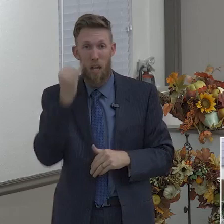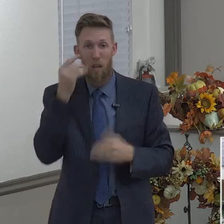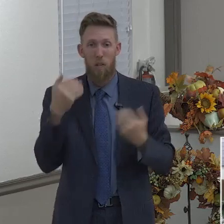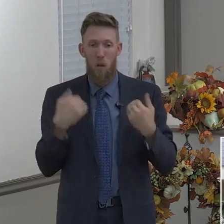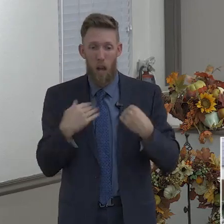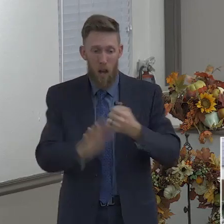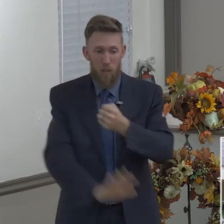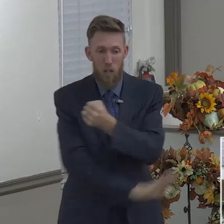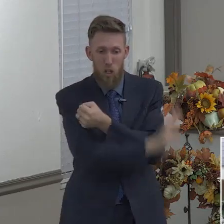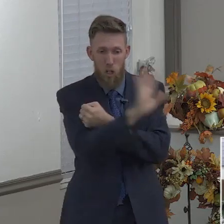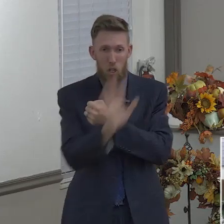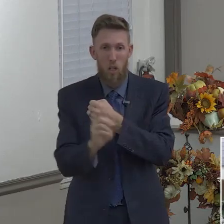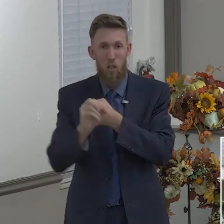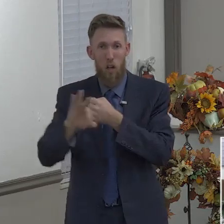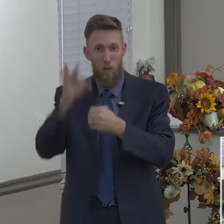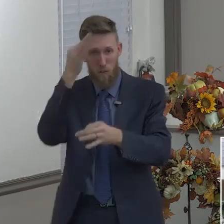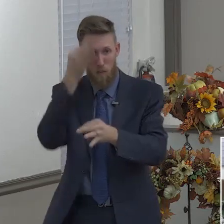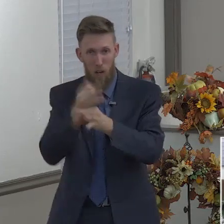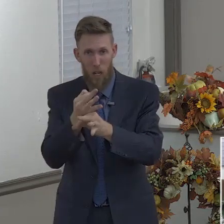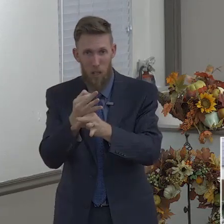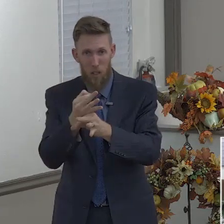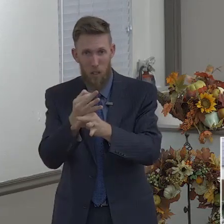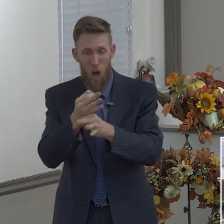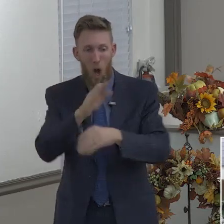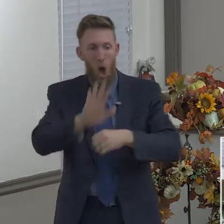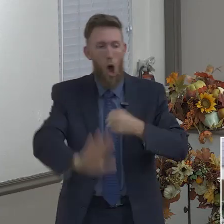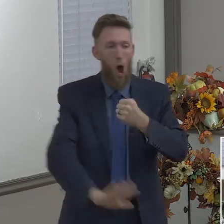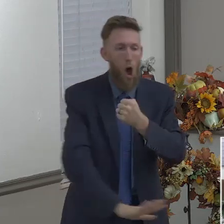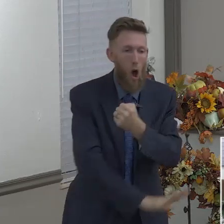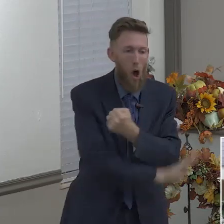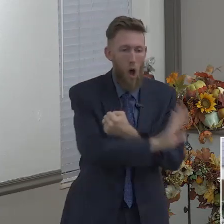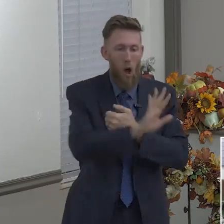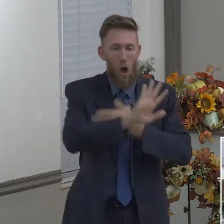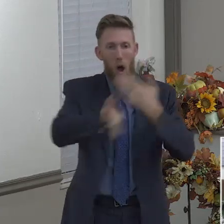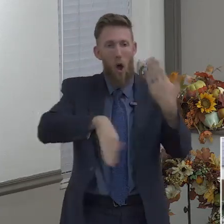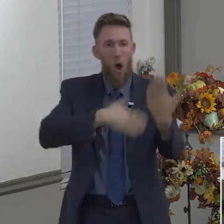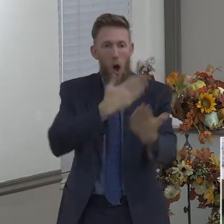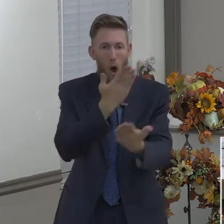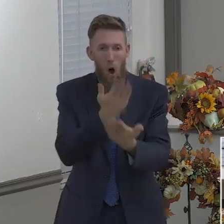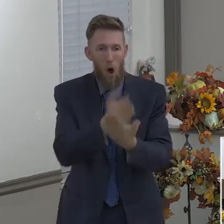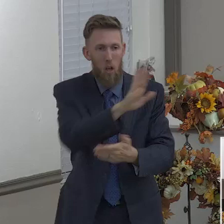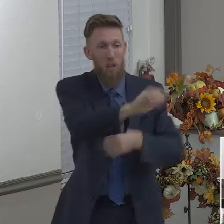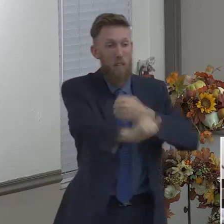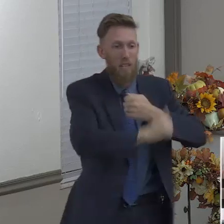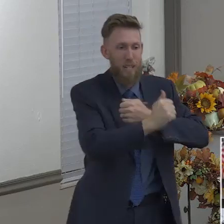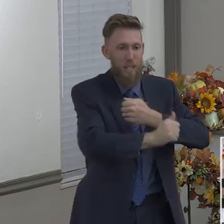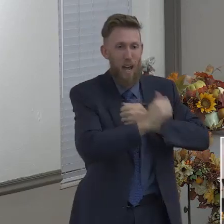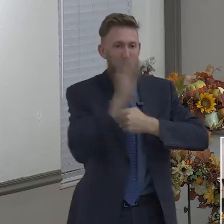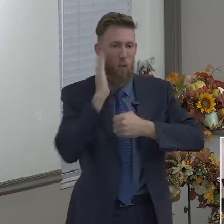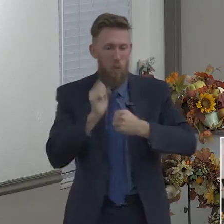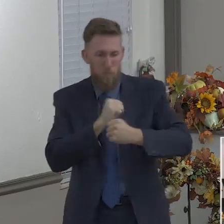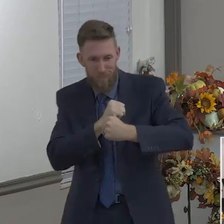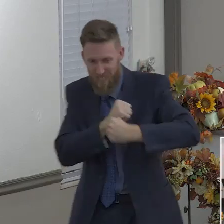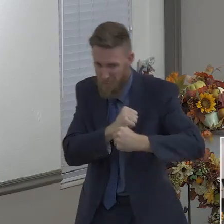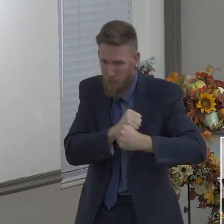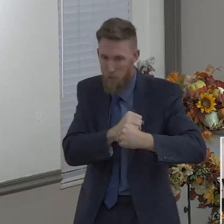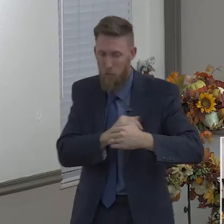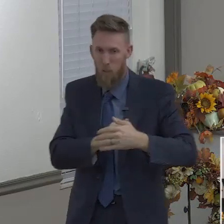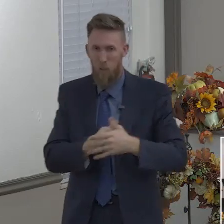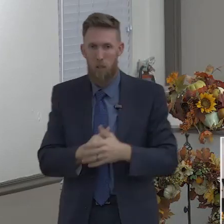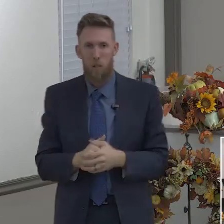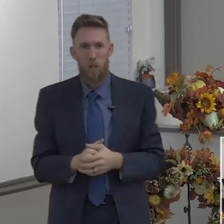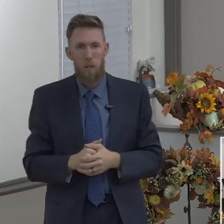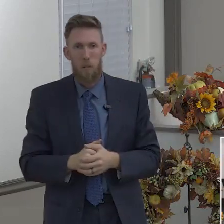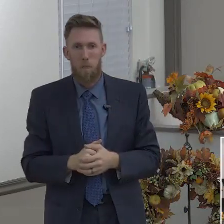shall be able to quench all of the fiery darts of the wicked. And so in this passage, it says you're adding to your faith. So